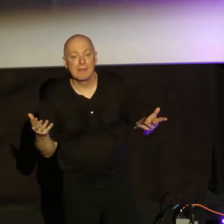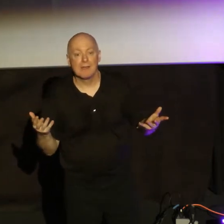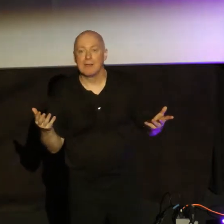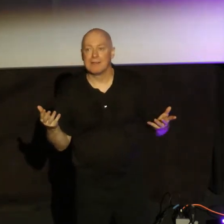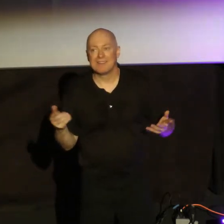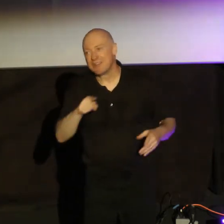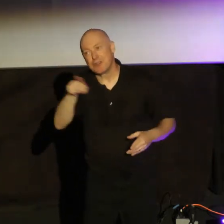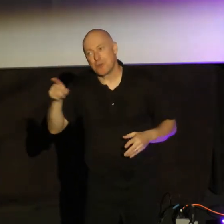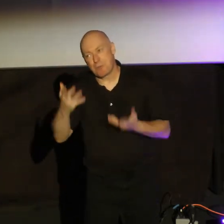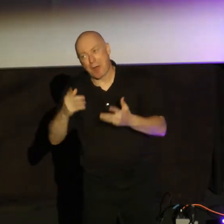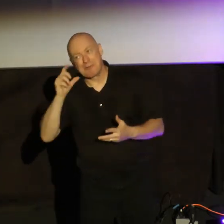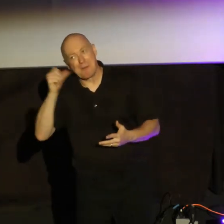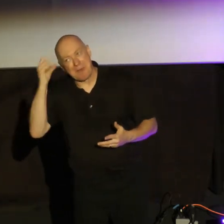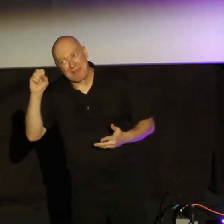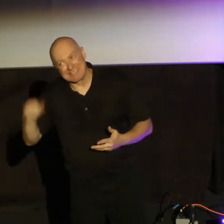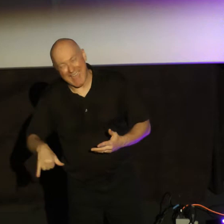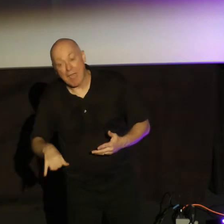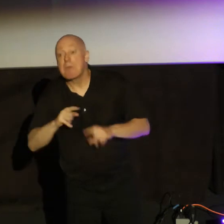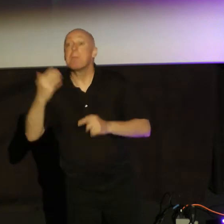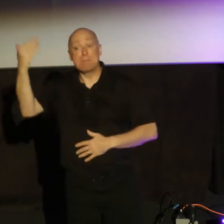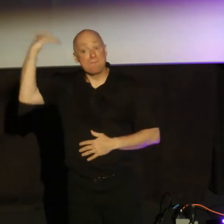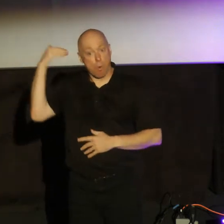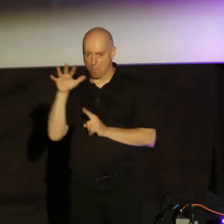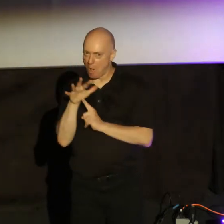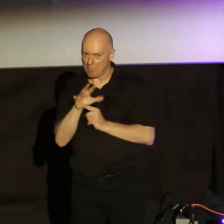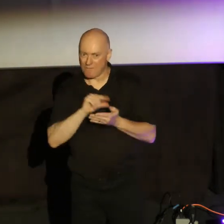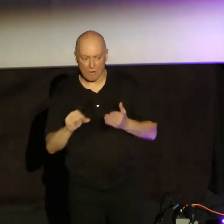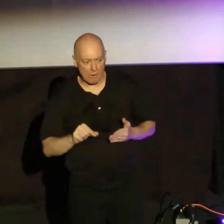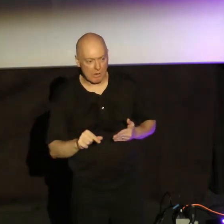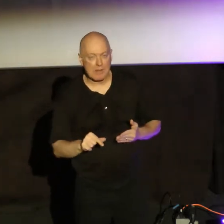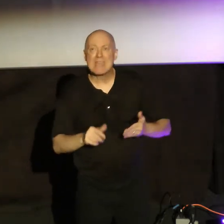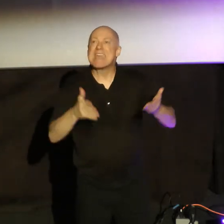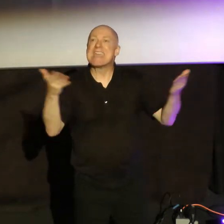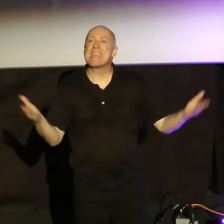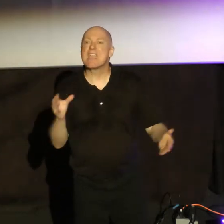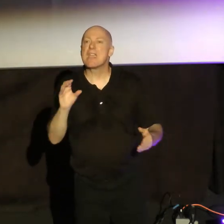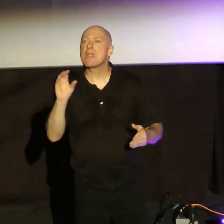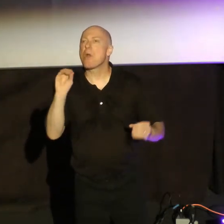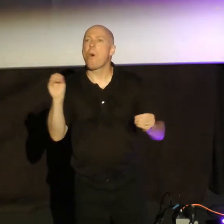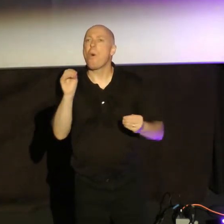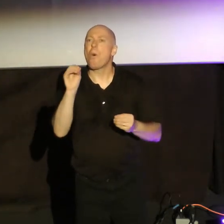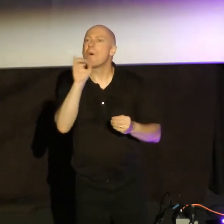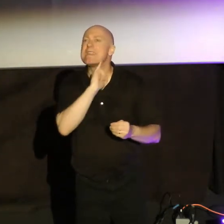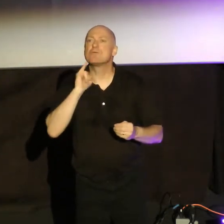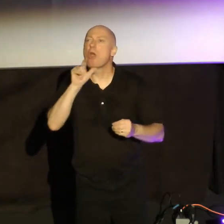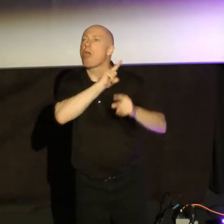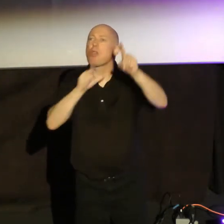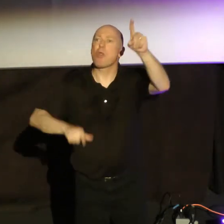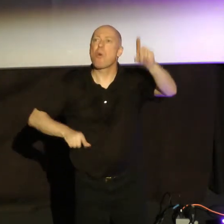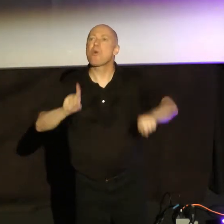say it like that. But this is what was being said there. He says, hear, O Israel, the Lord our God, the Lord is one.